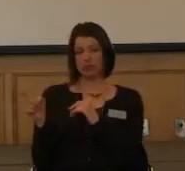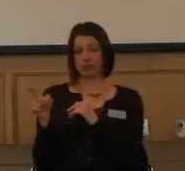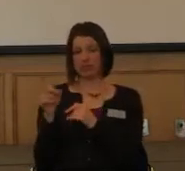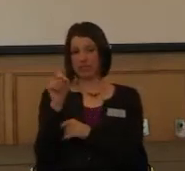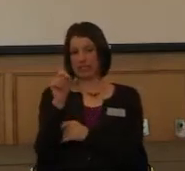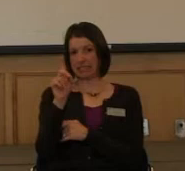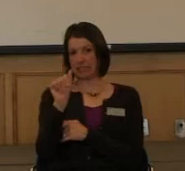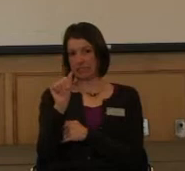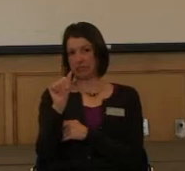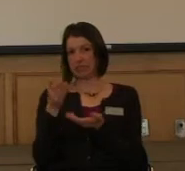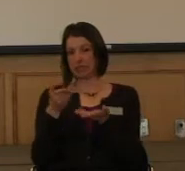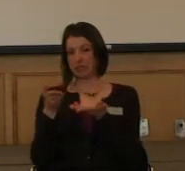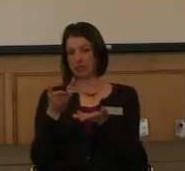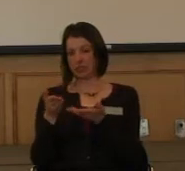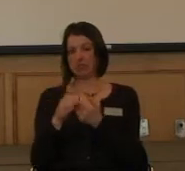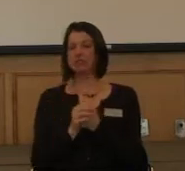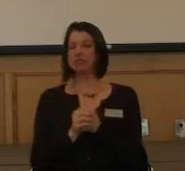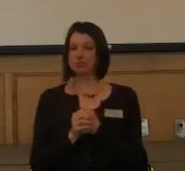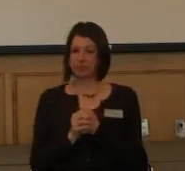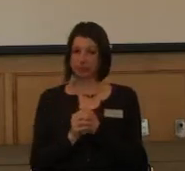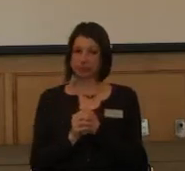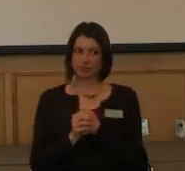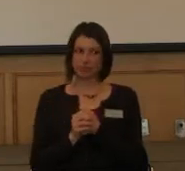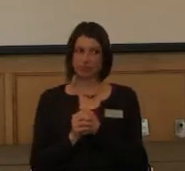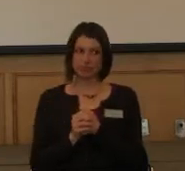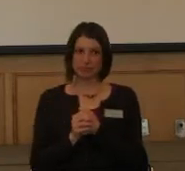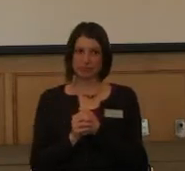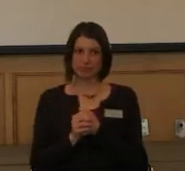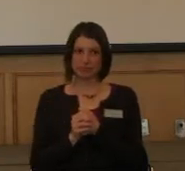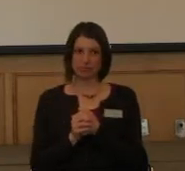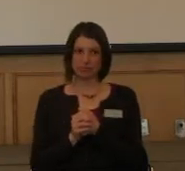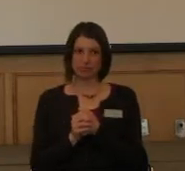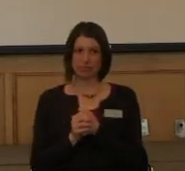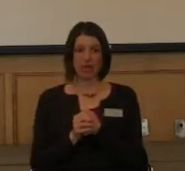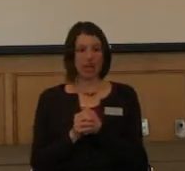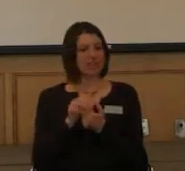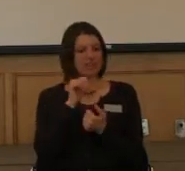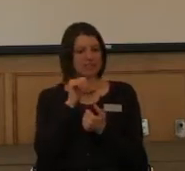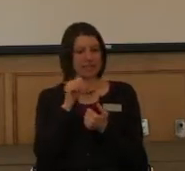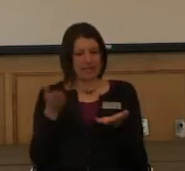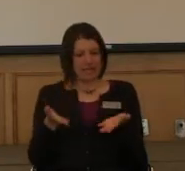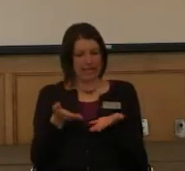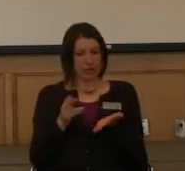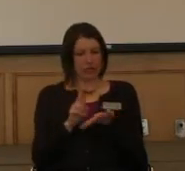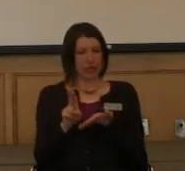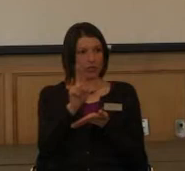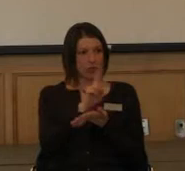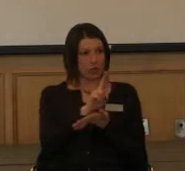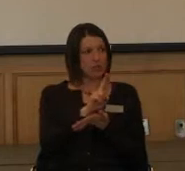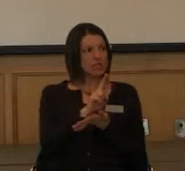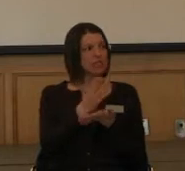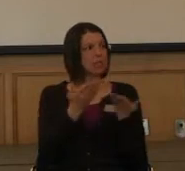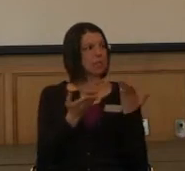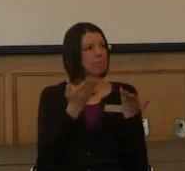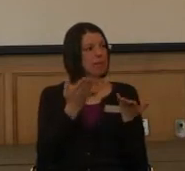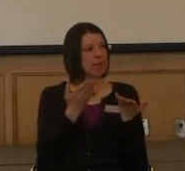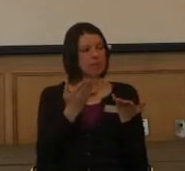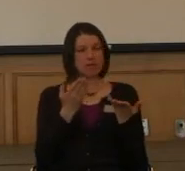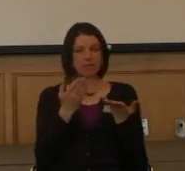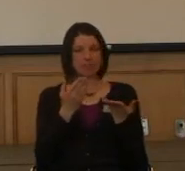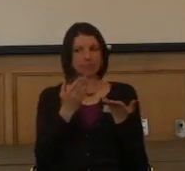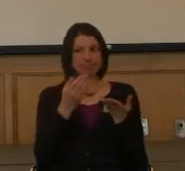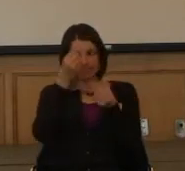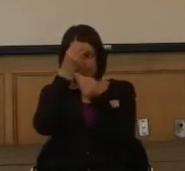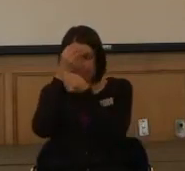And maybe as a university, if, you know, not necessarily explore, but, you know, kind of putting a bug in the ear of other people.